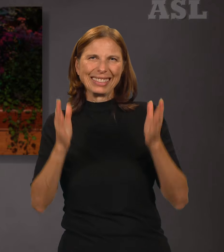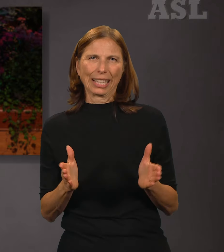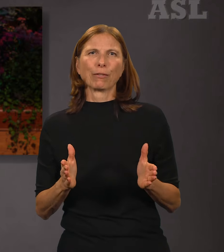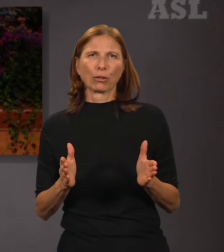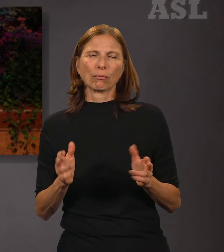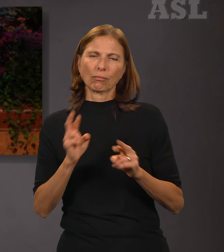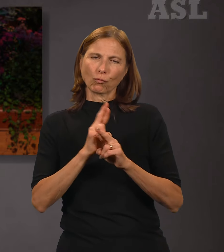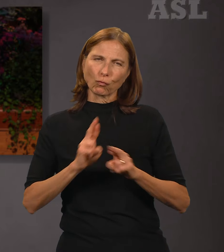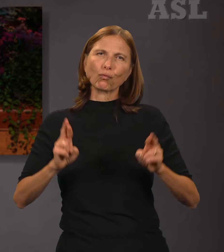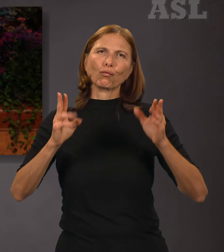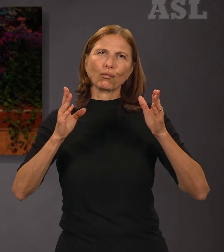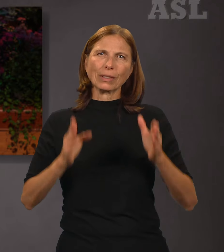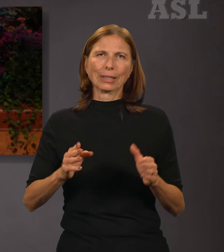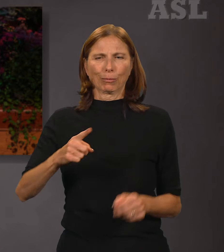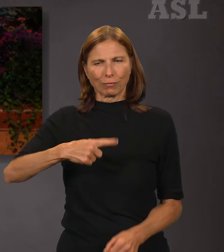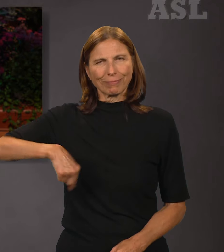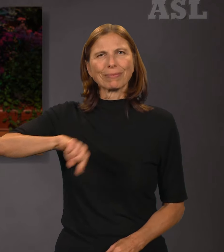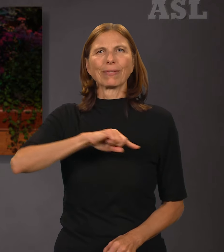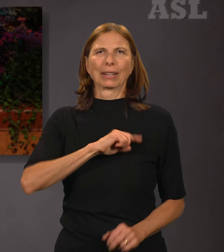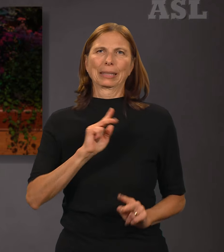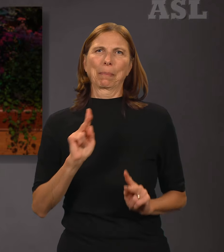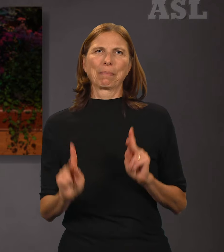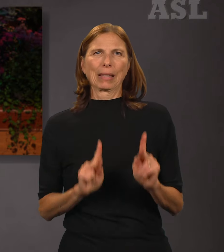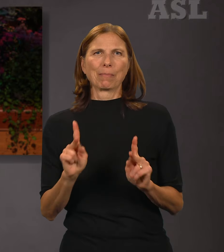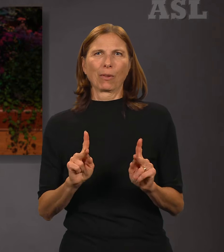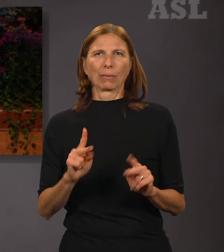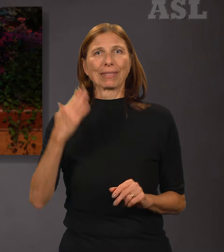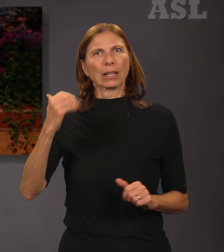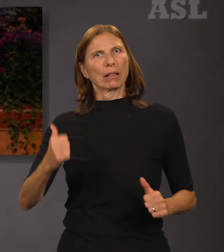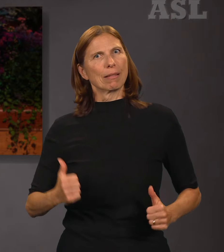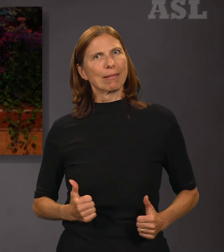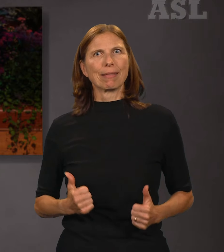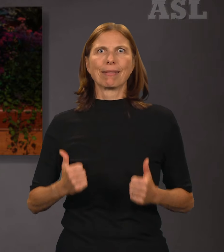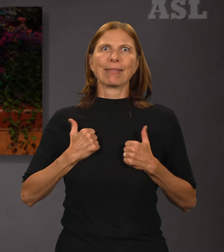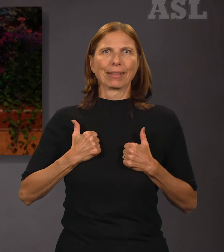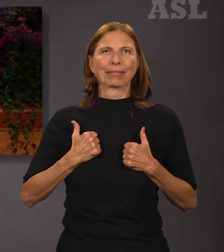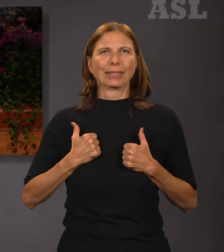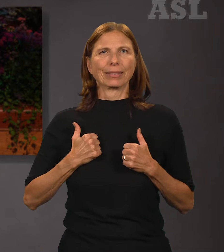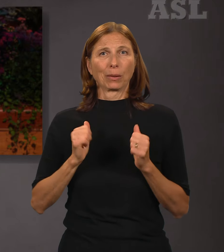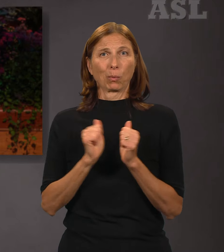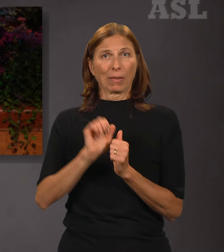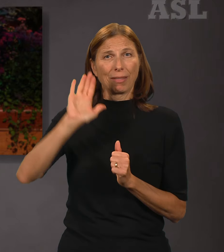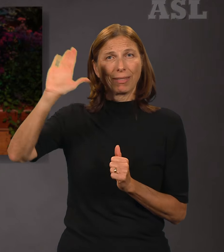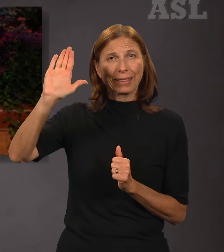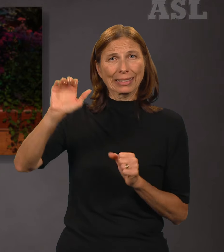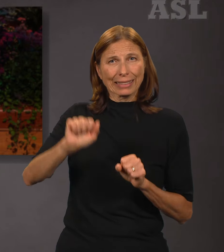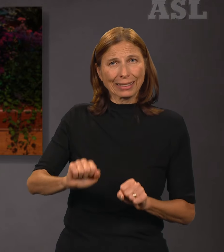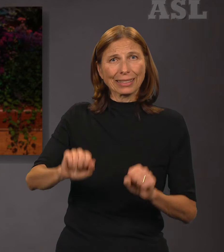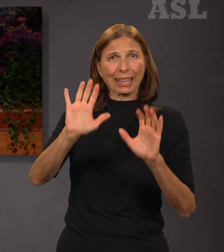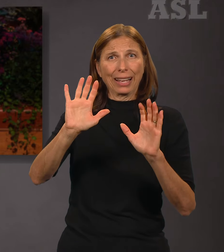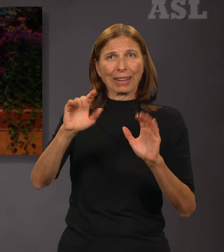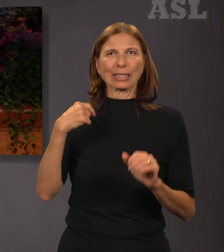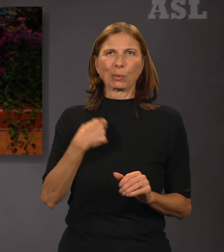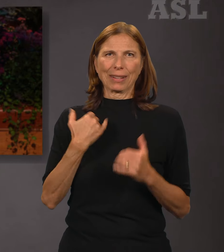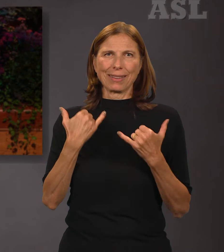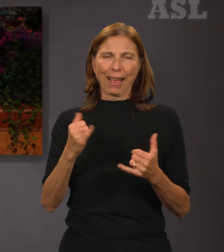He lives, and through His atoning sacrifice the bands of sin and death were forever broken